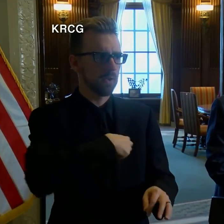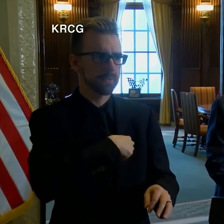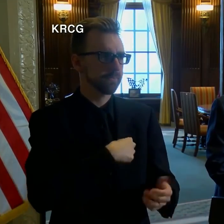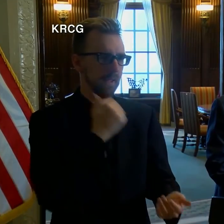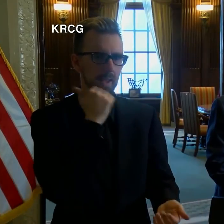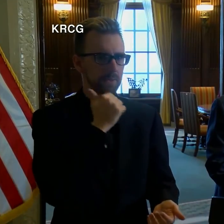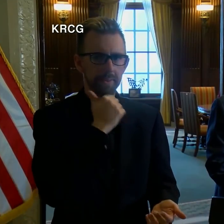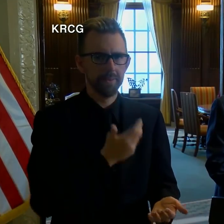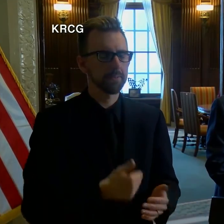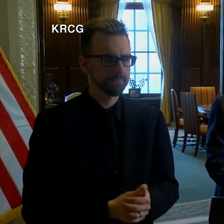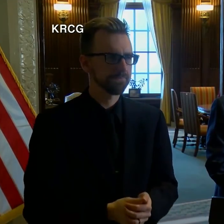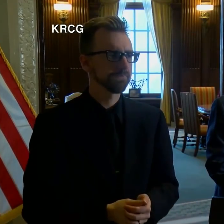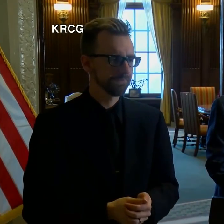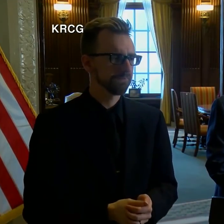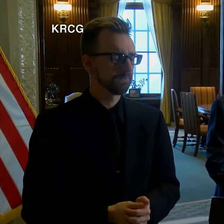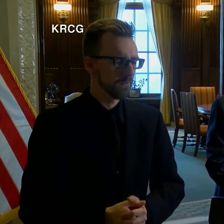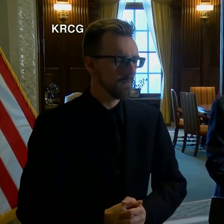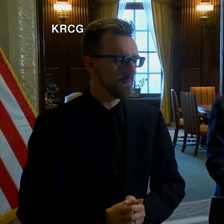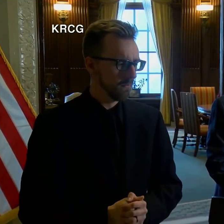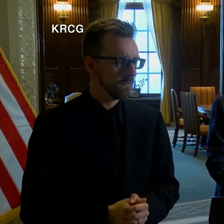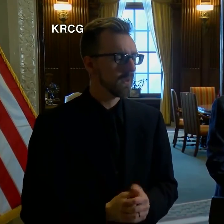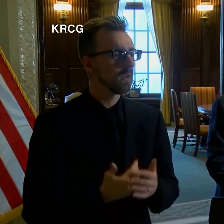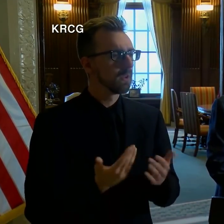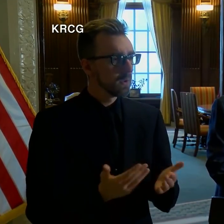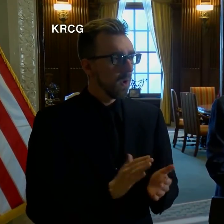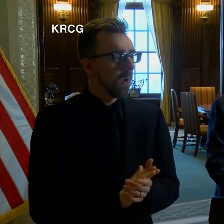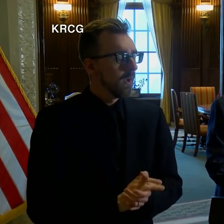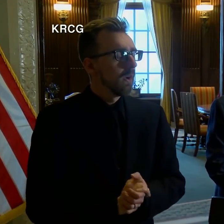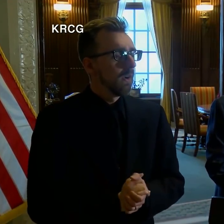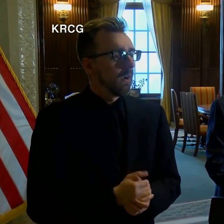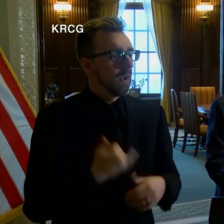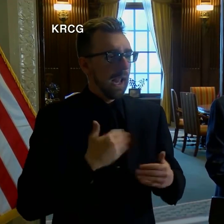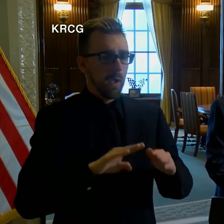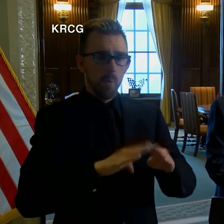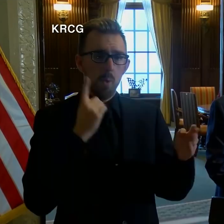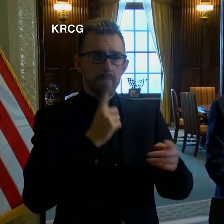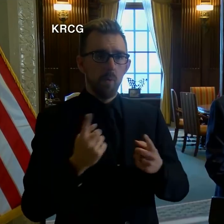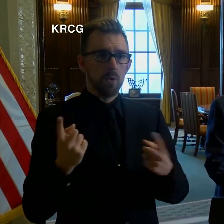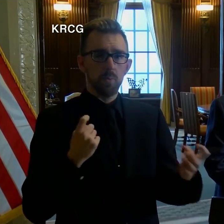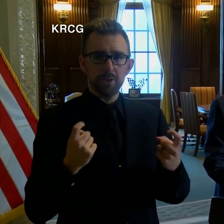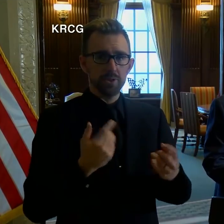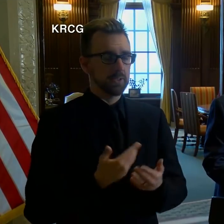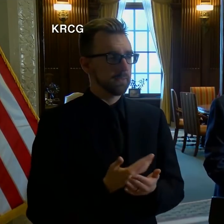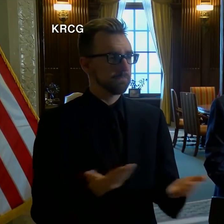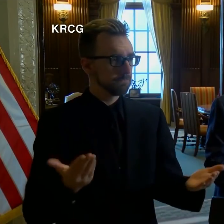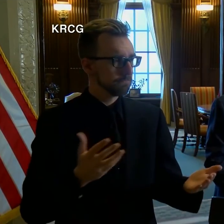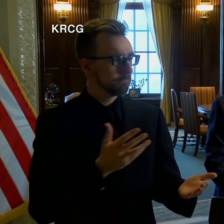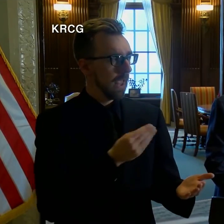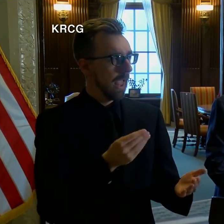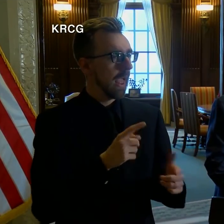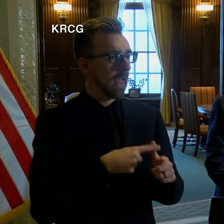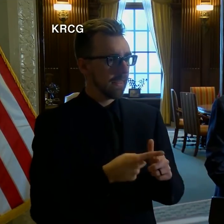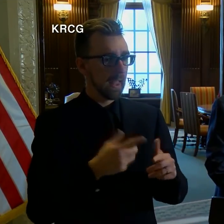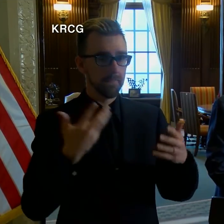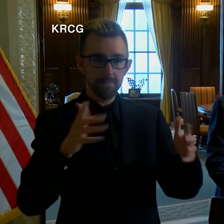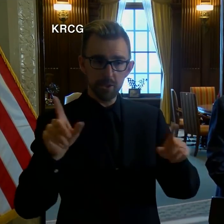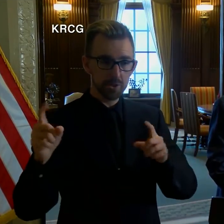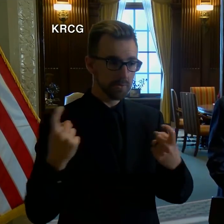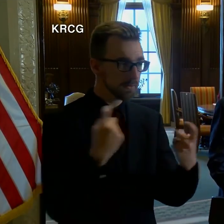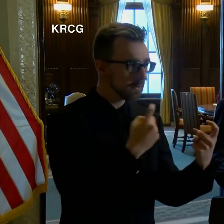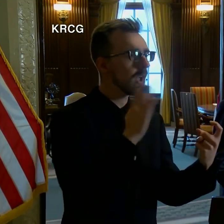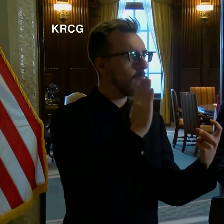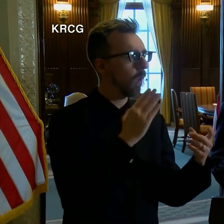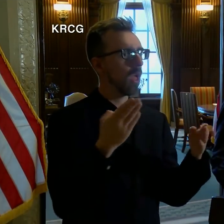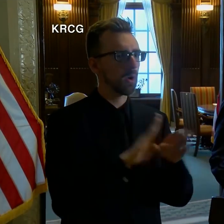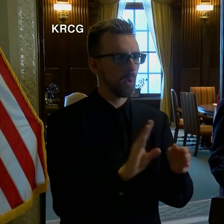end of the day that we continue to do our jobs here at the state. So I'm going to open it up for a few questions, and then I'll make a closing remarks here in a few